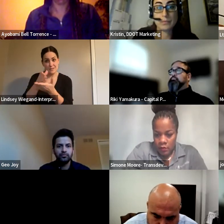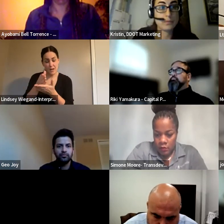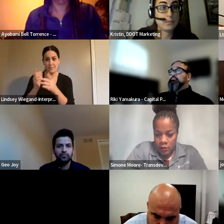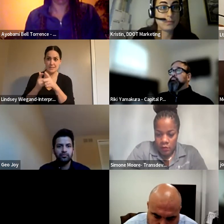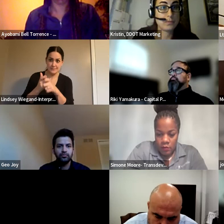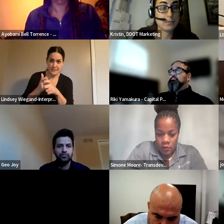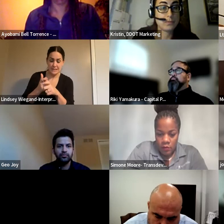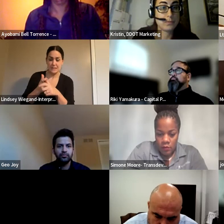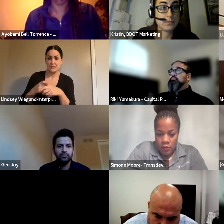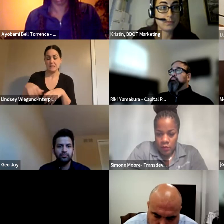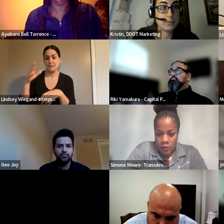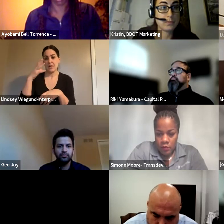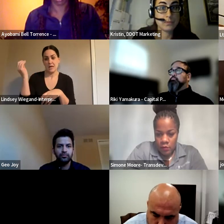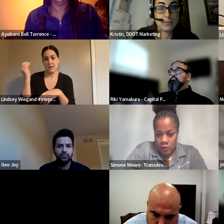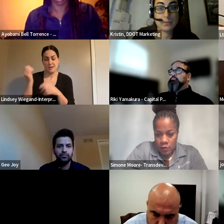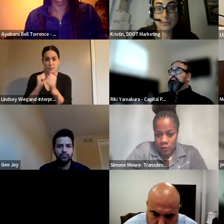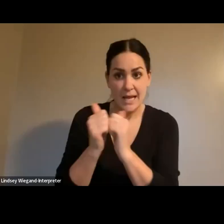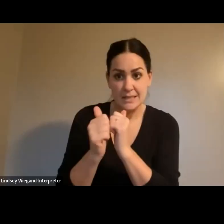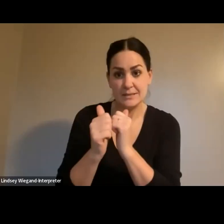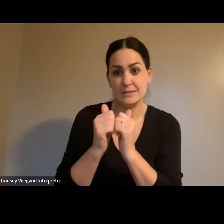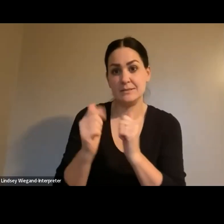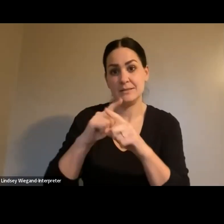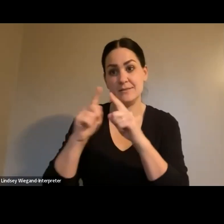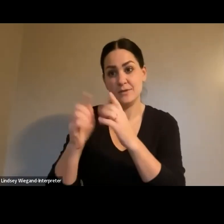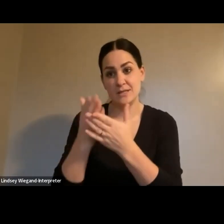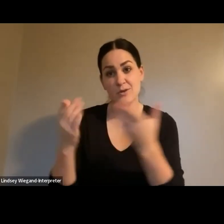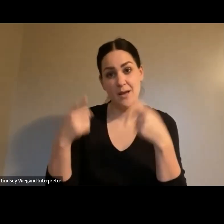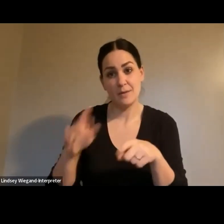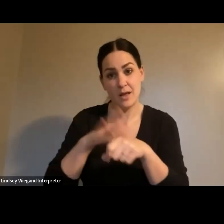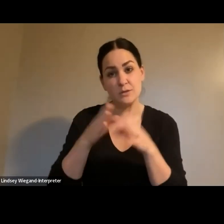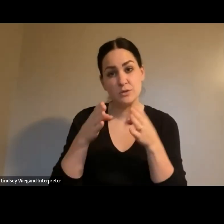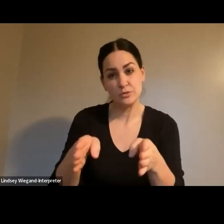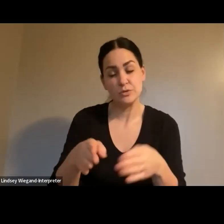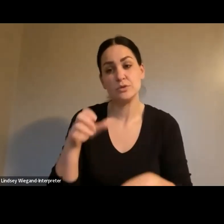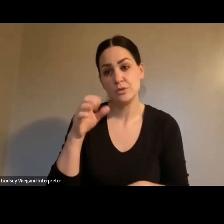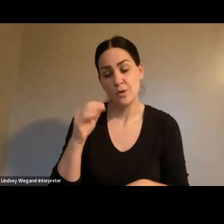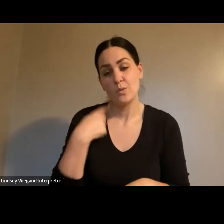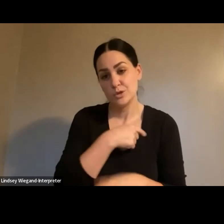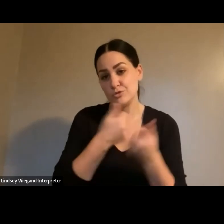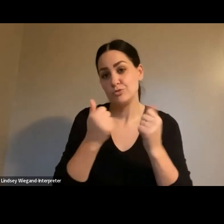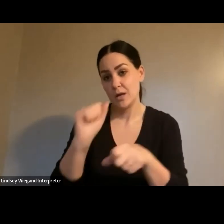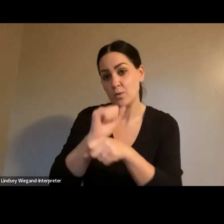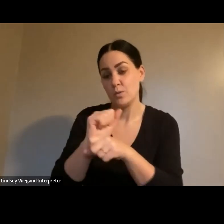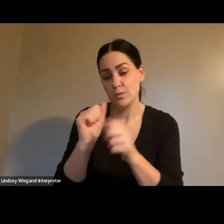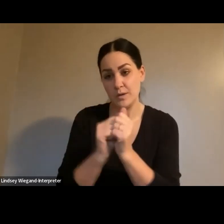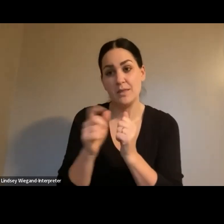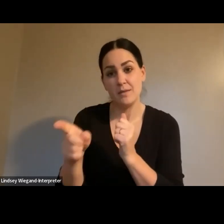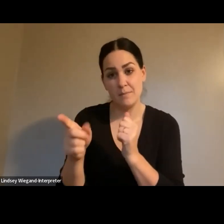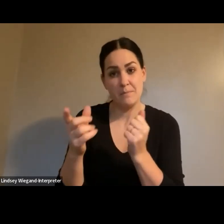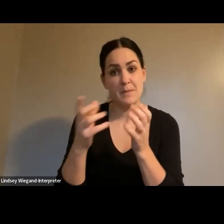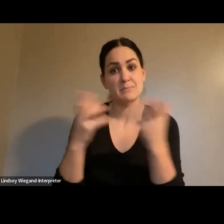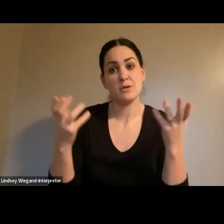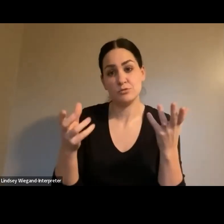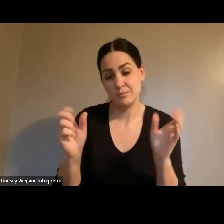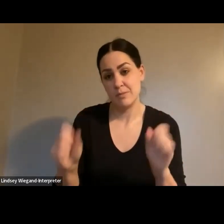and a lot of other things that are going on within the streets. And we try to work with them to the best of our ability, along with our